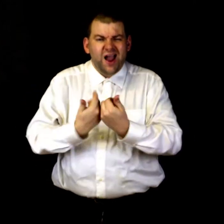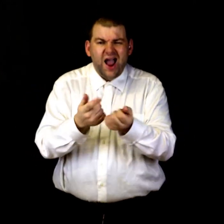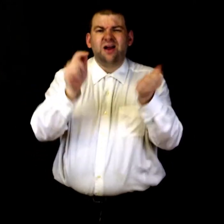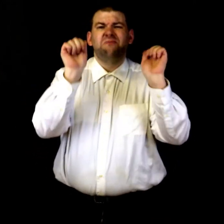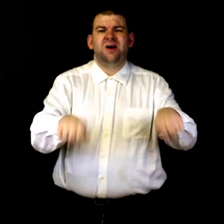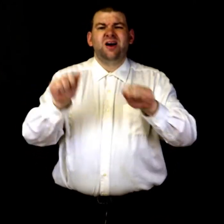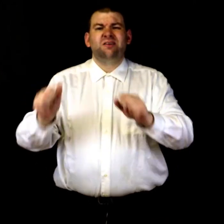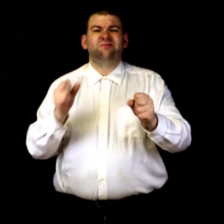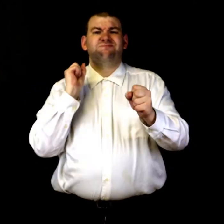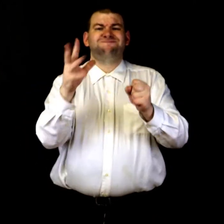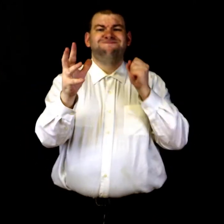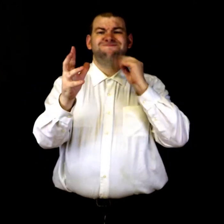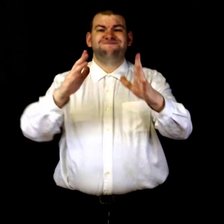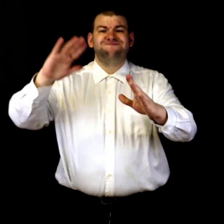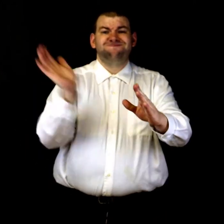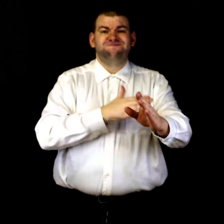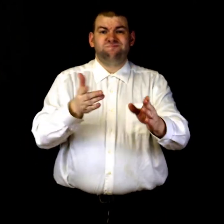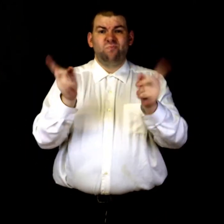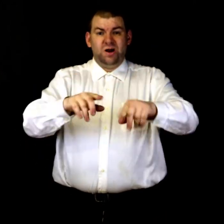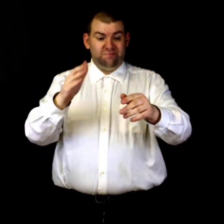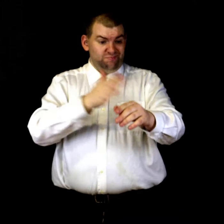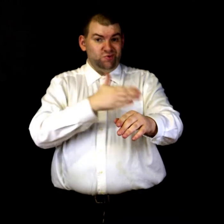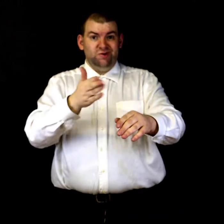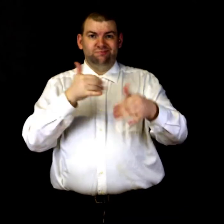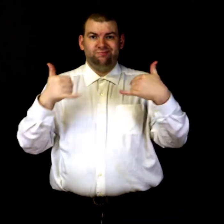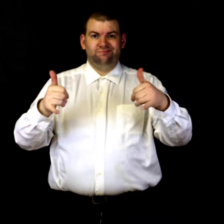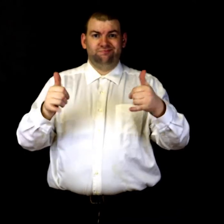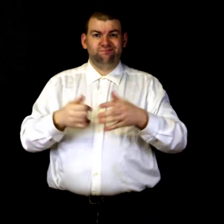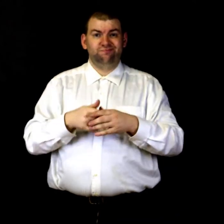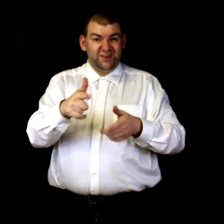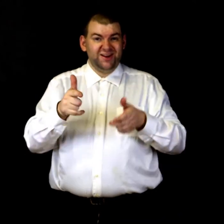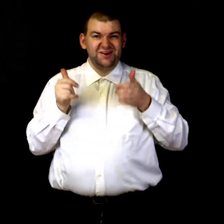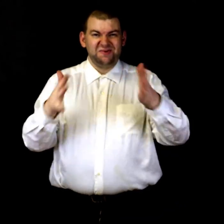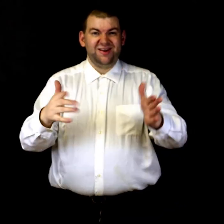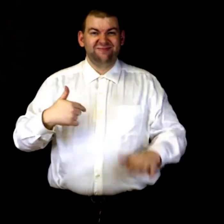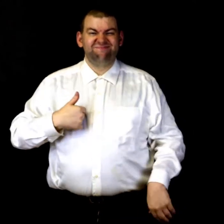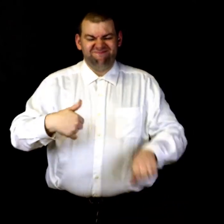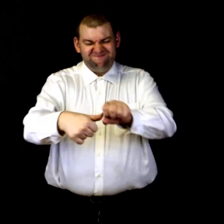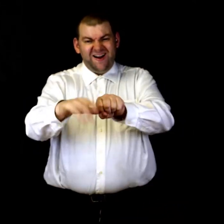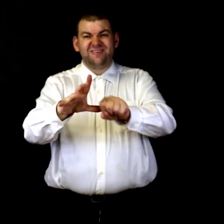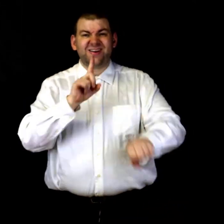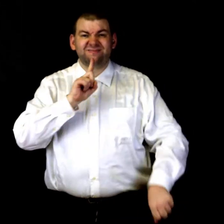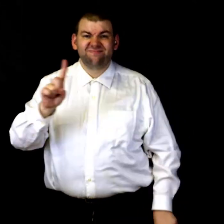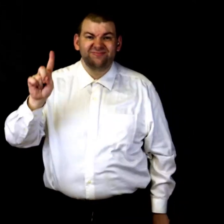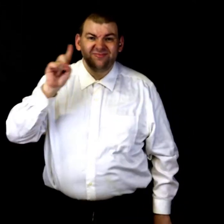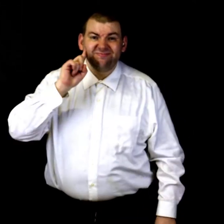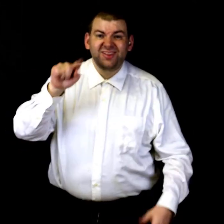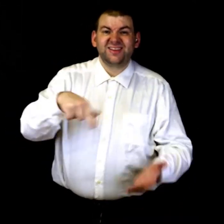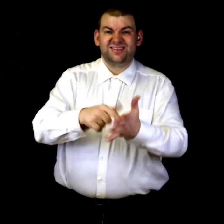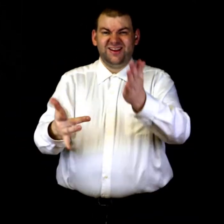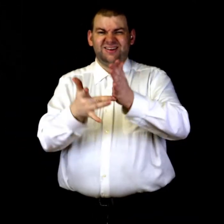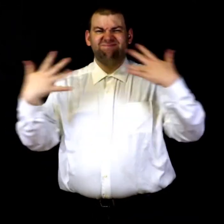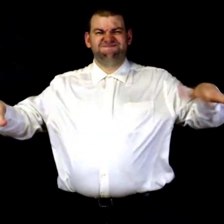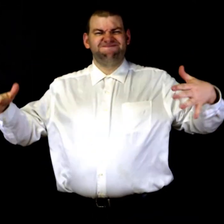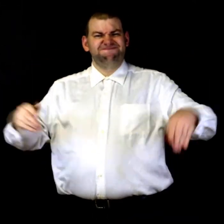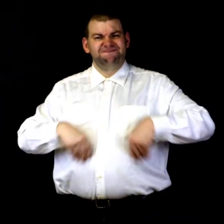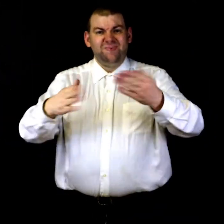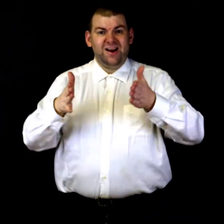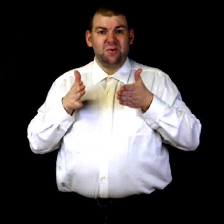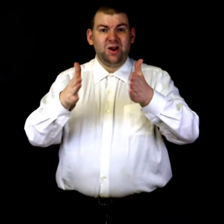How can you possibly sign the song while the music is playing? There is a way. I am profoundly deaf and this technology has provide a